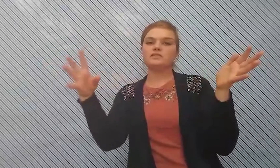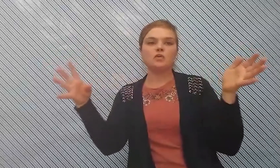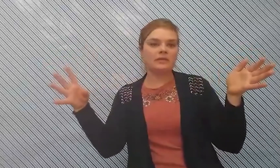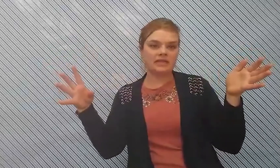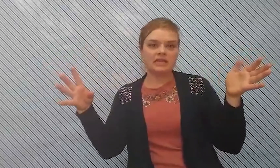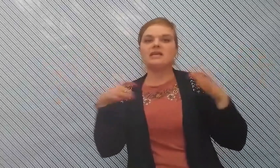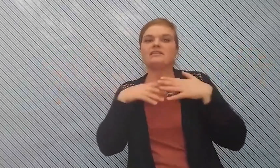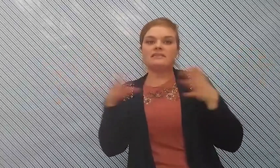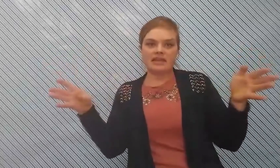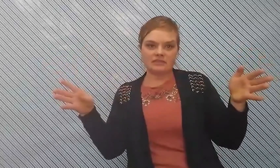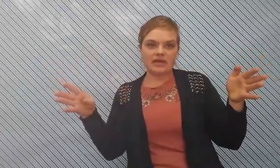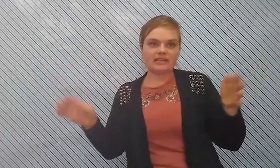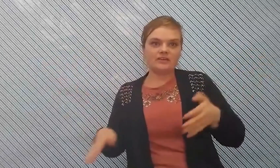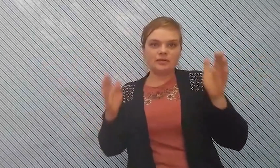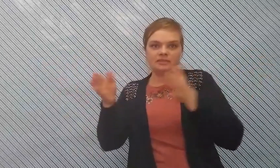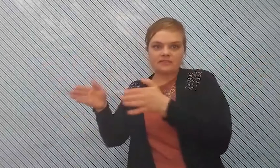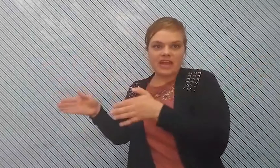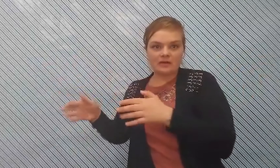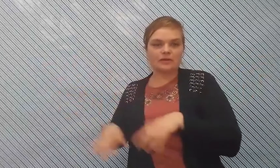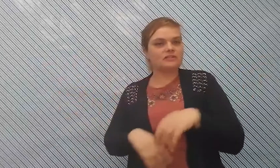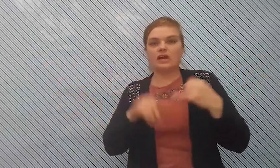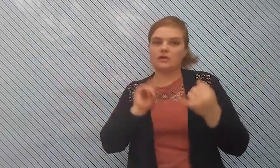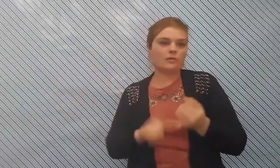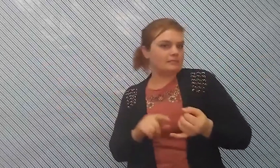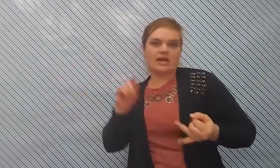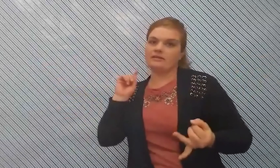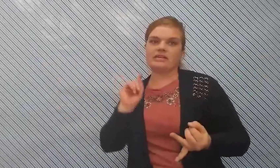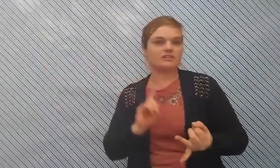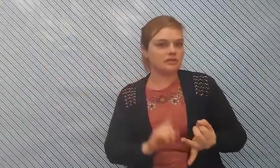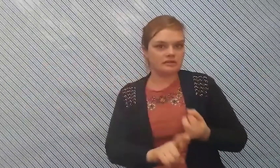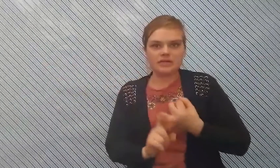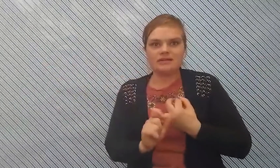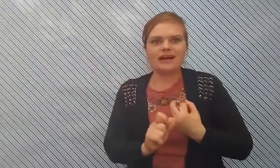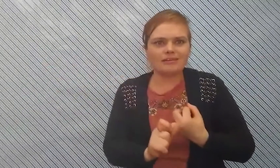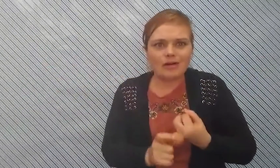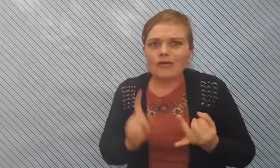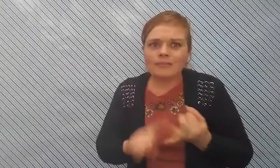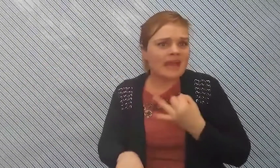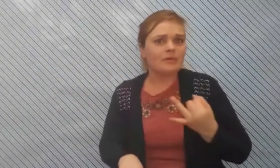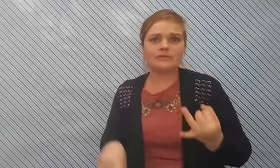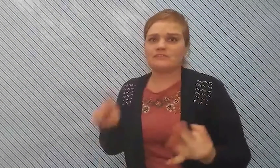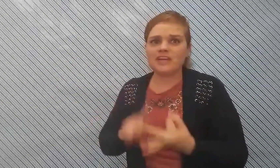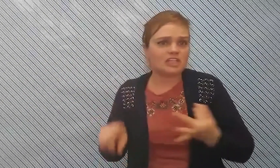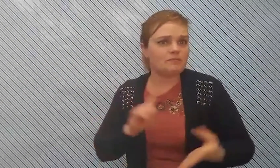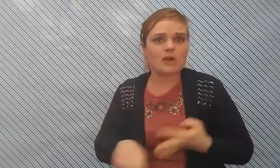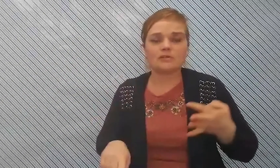so many things right that you put them in different categories you got your reptiles and your i don't know mammals fish birds